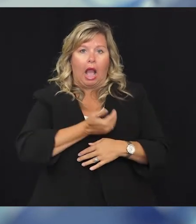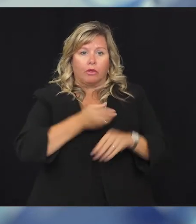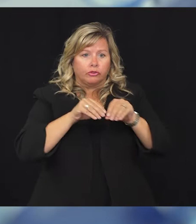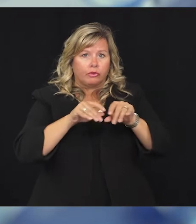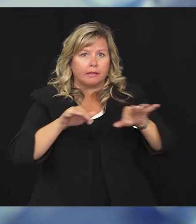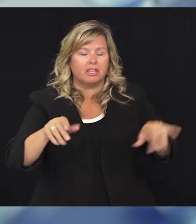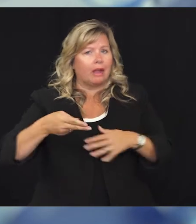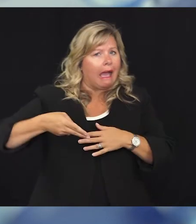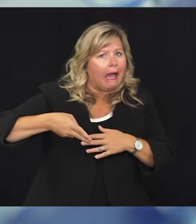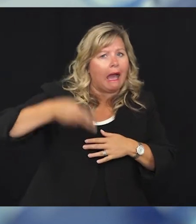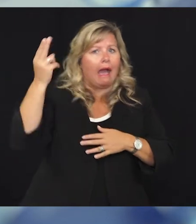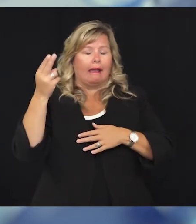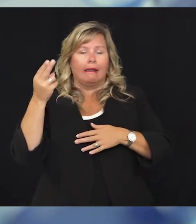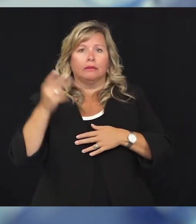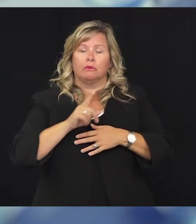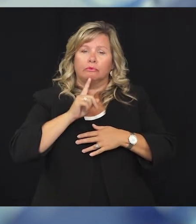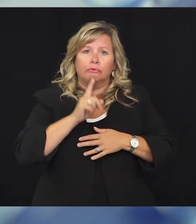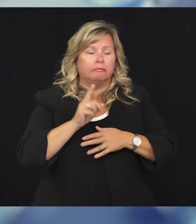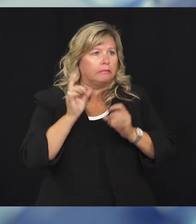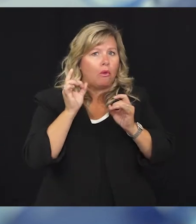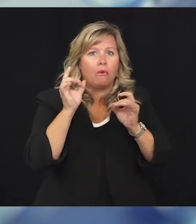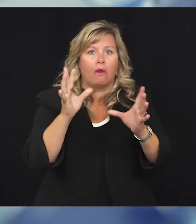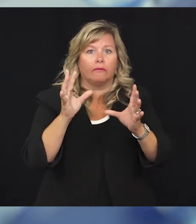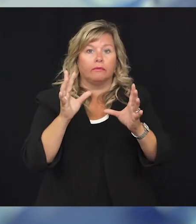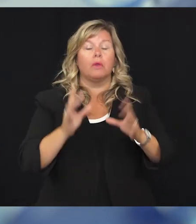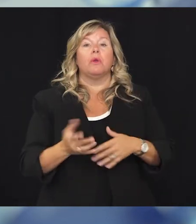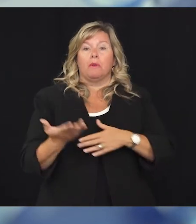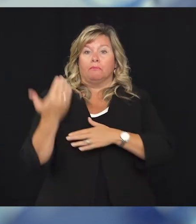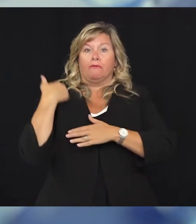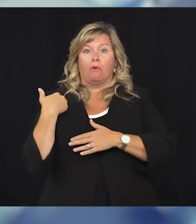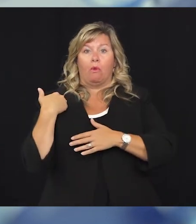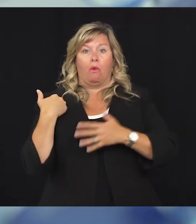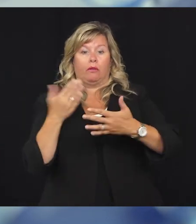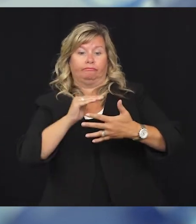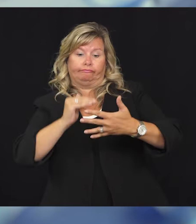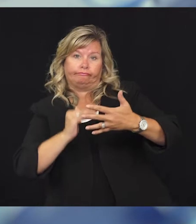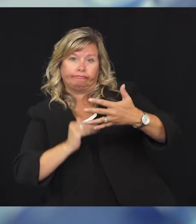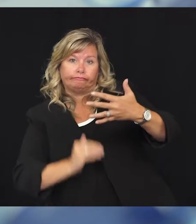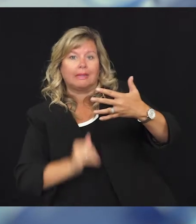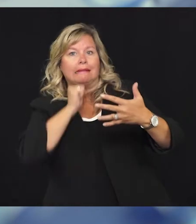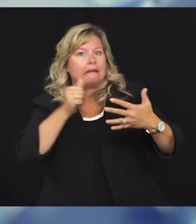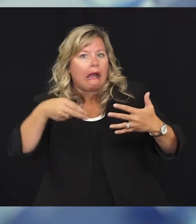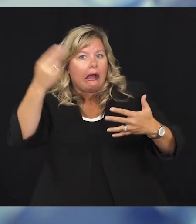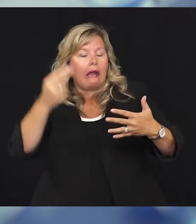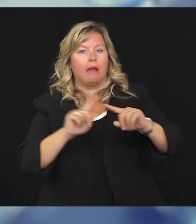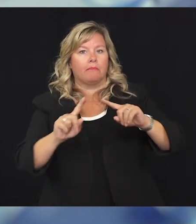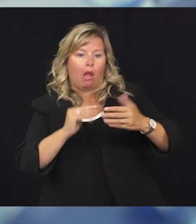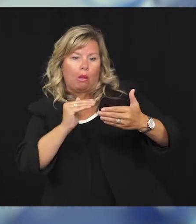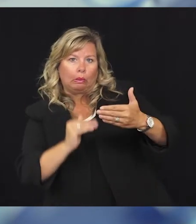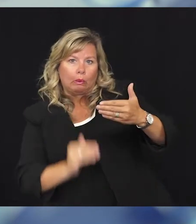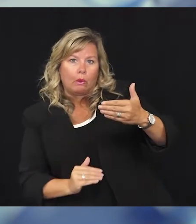for Kent County and most of the rest of the country. We were three categories lower than that just a few weeks ago.